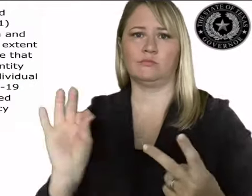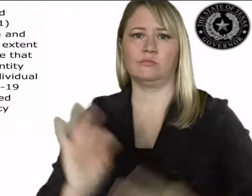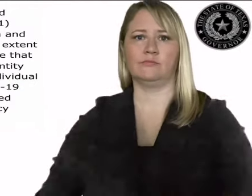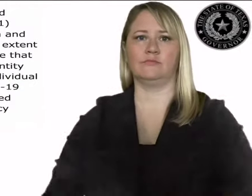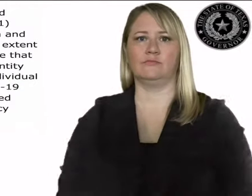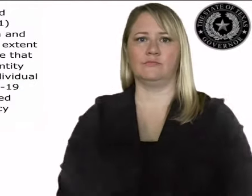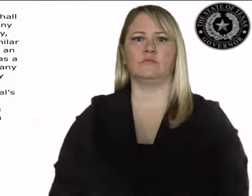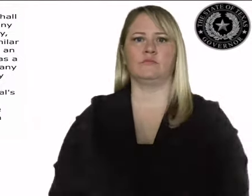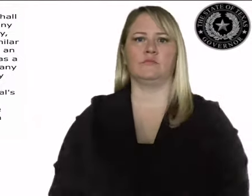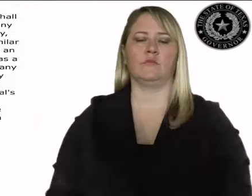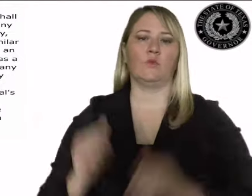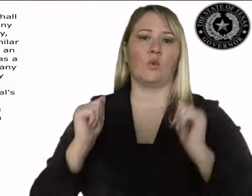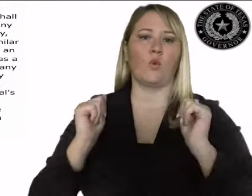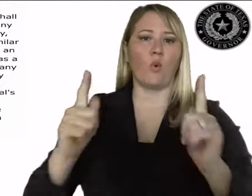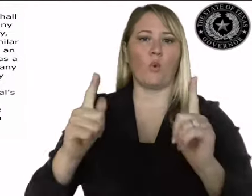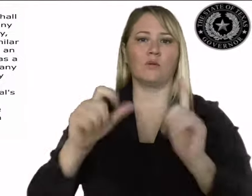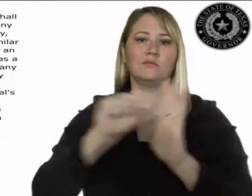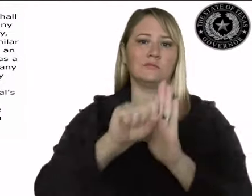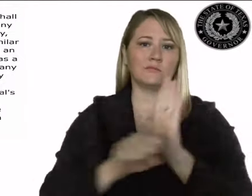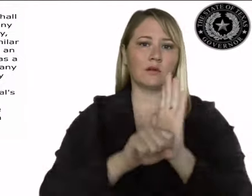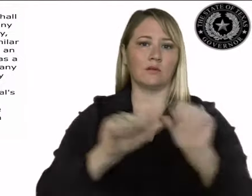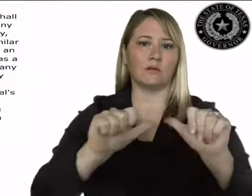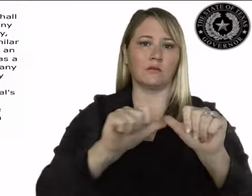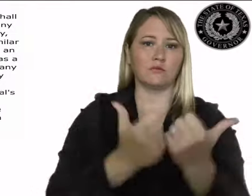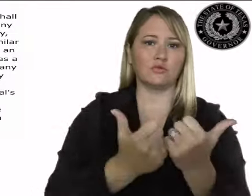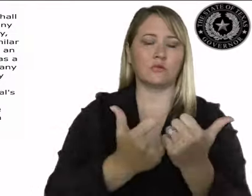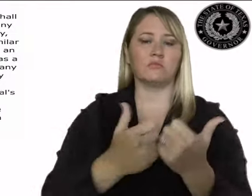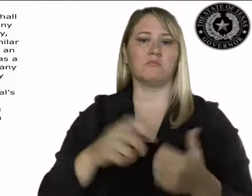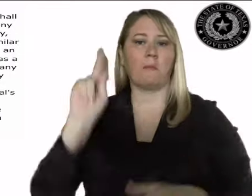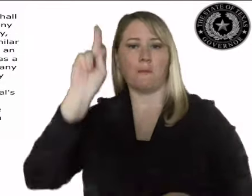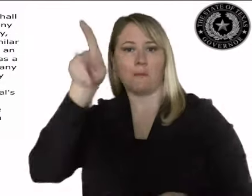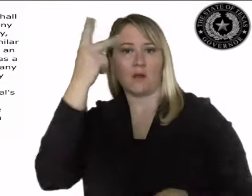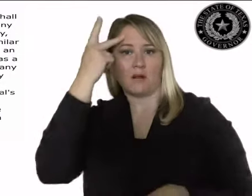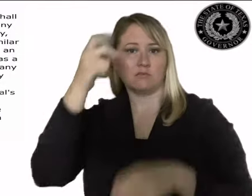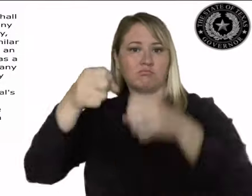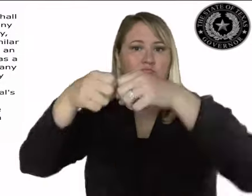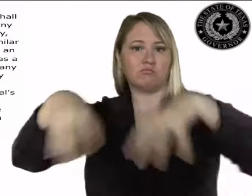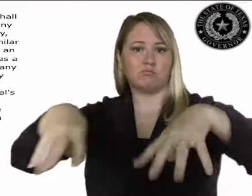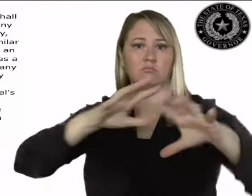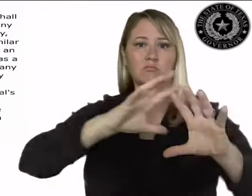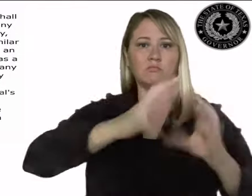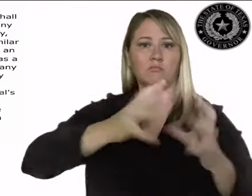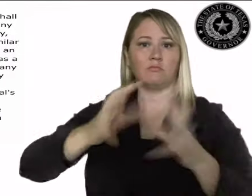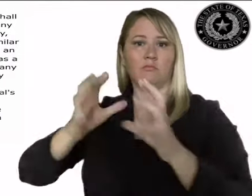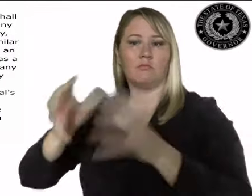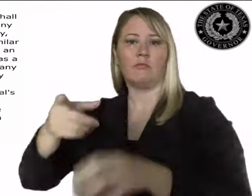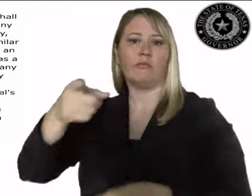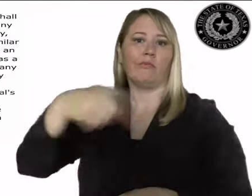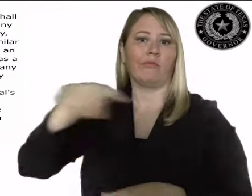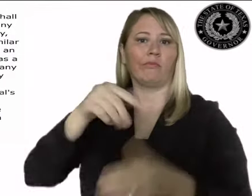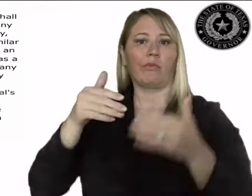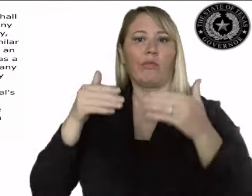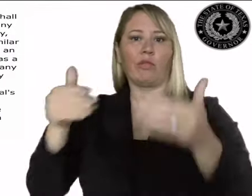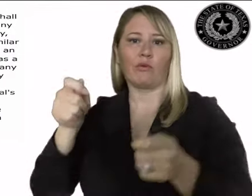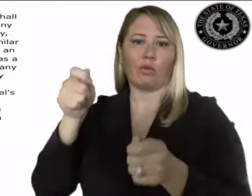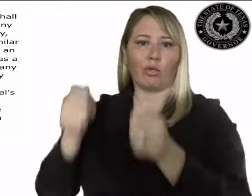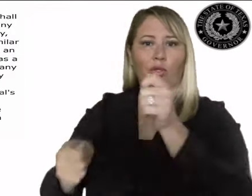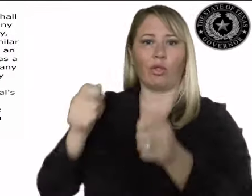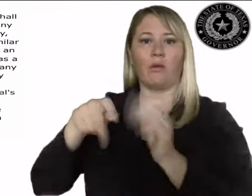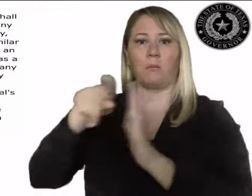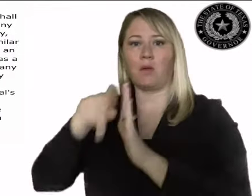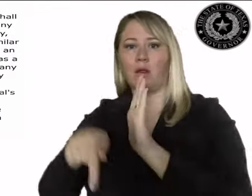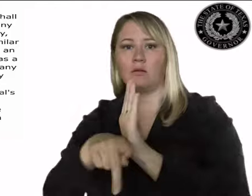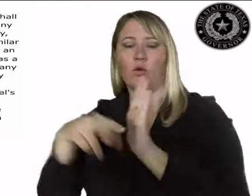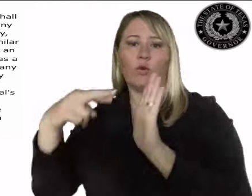2. State agencies and political subdivisions shall not adopt or enforce any order, ordinance, policy, regulation,